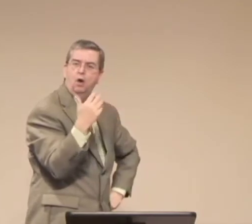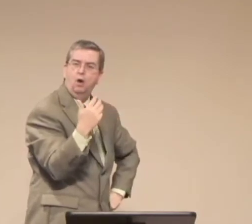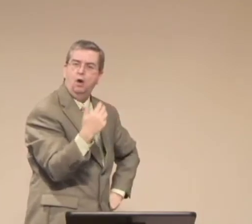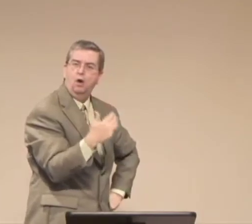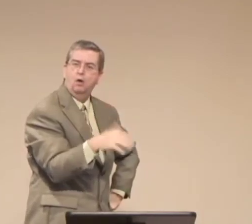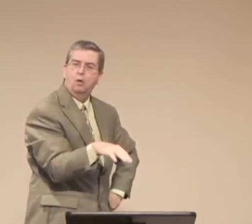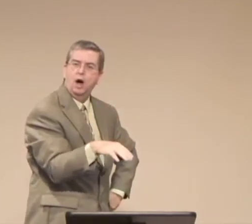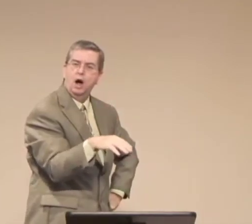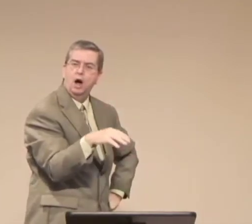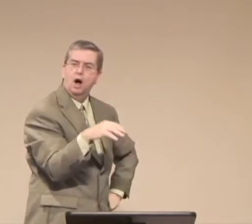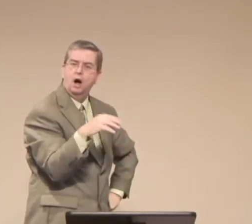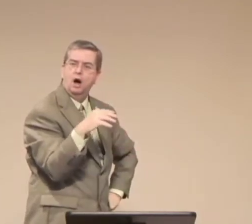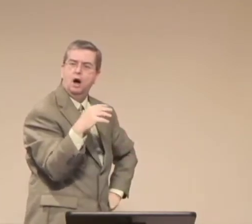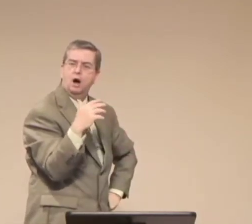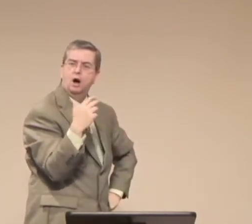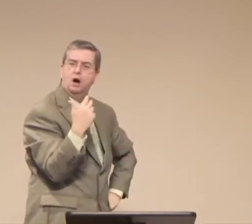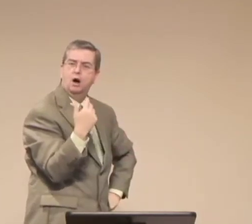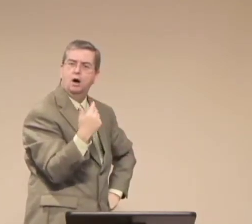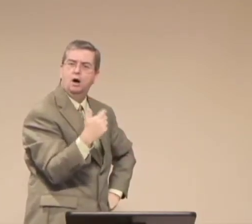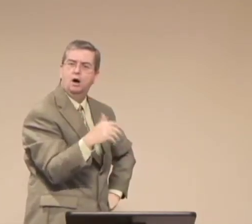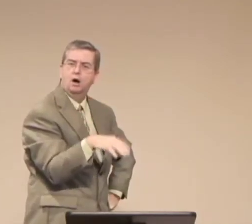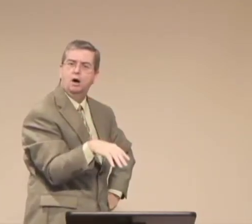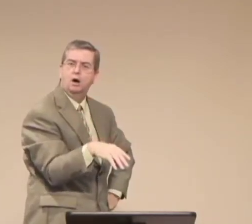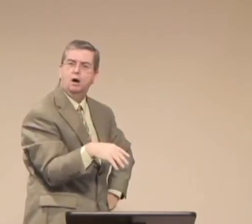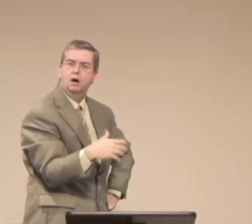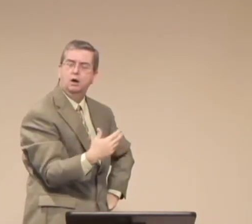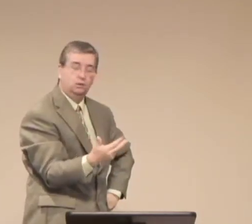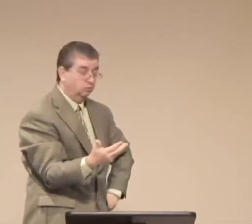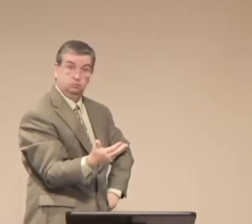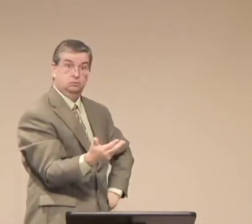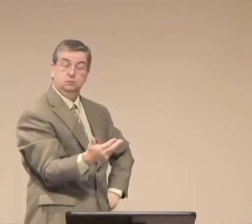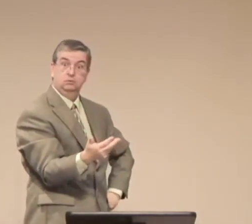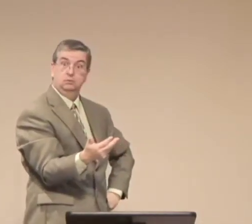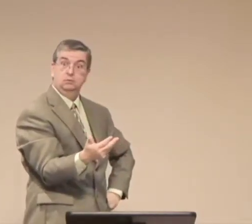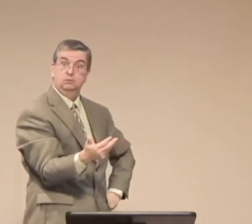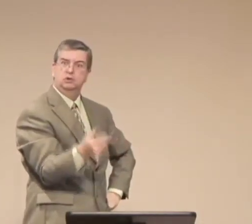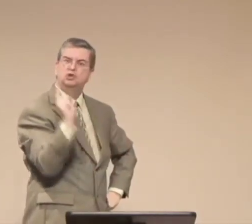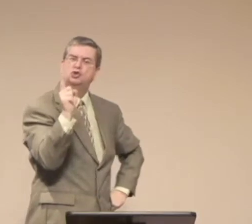mother. Can you imagine this at the age of 14?